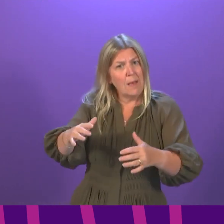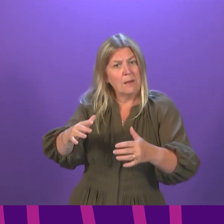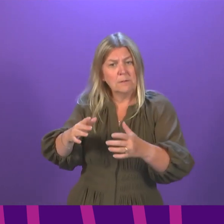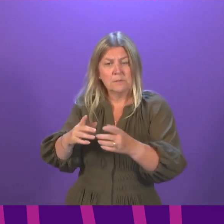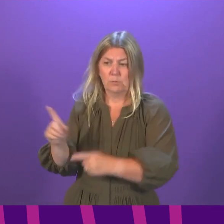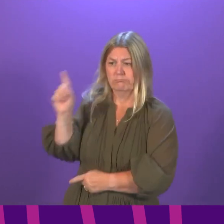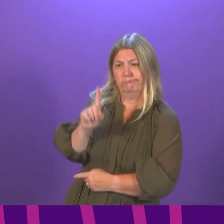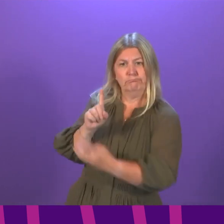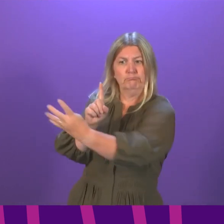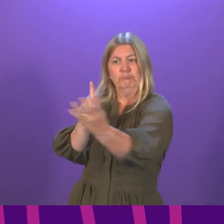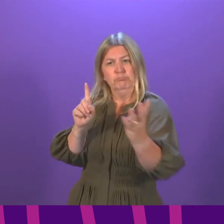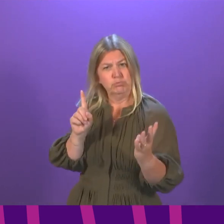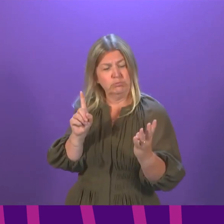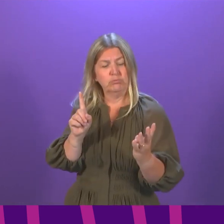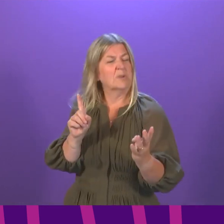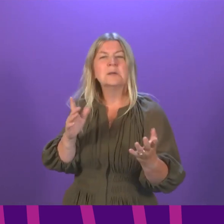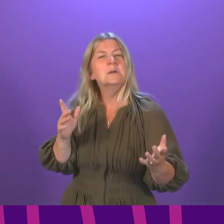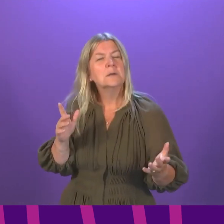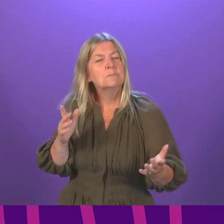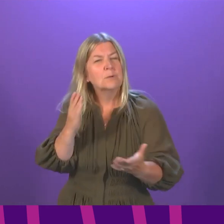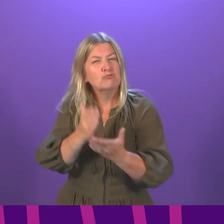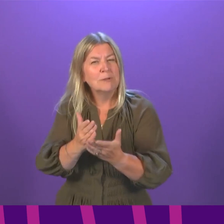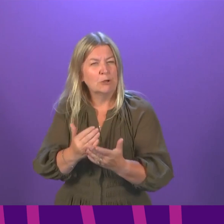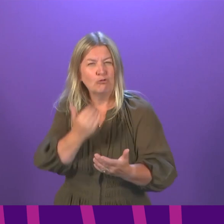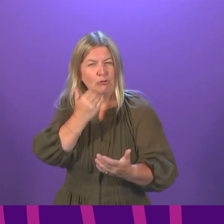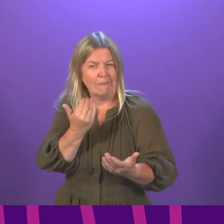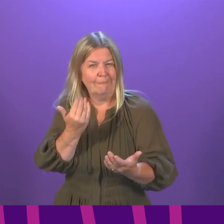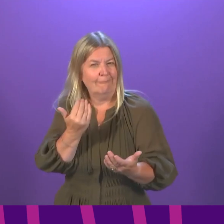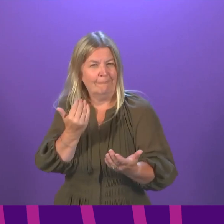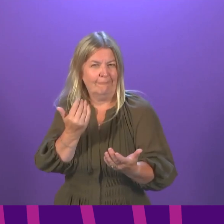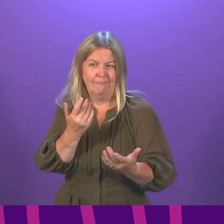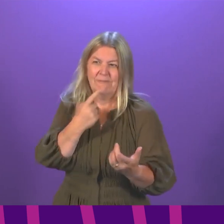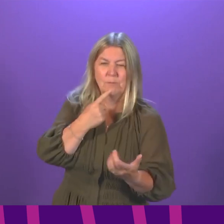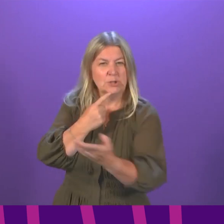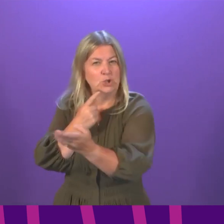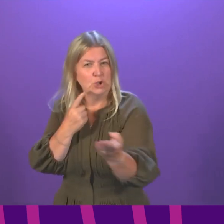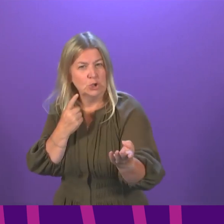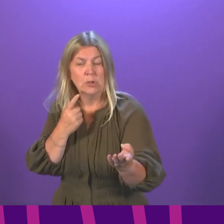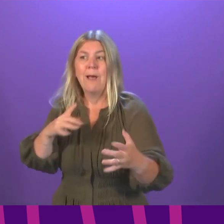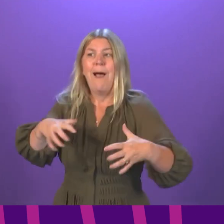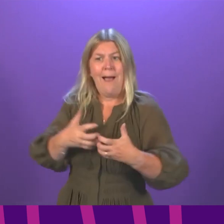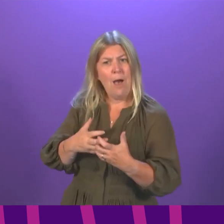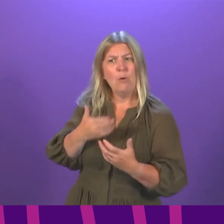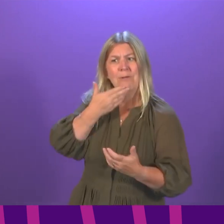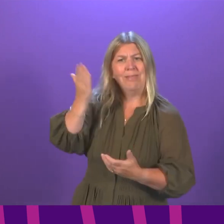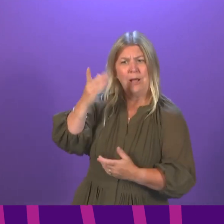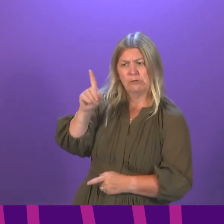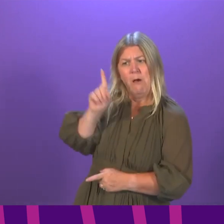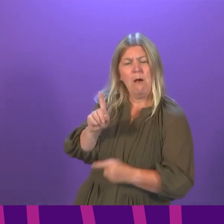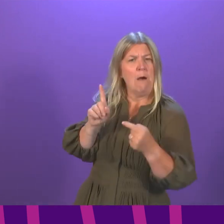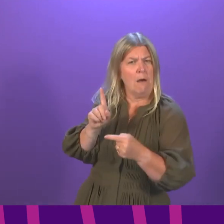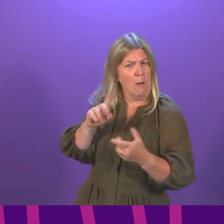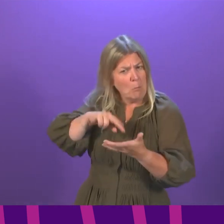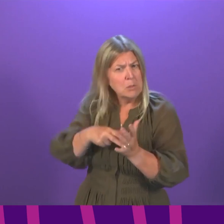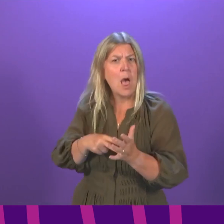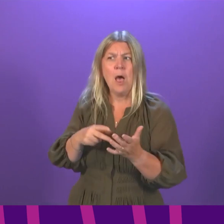plan effectively. Safety should be the top priority, but how can lecturers plan and prepare courses safely when they do not even know